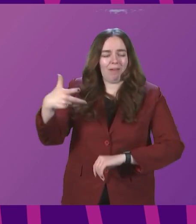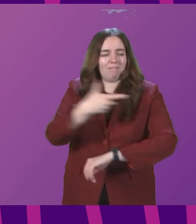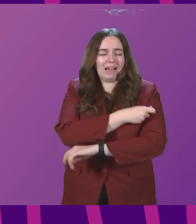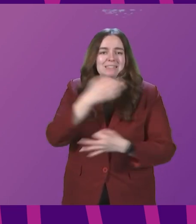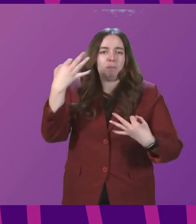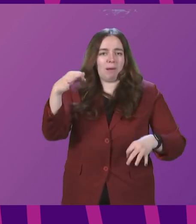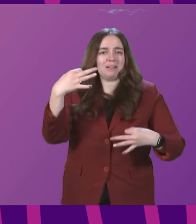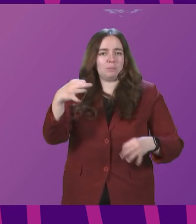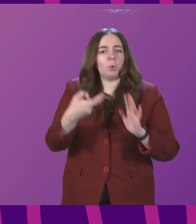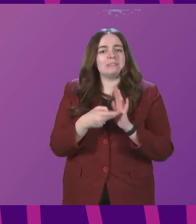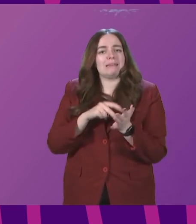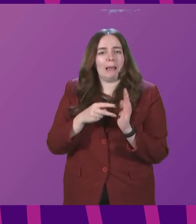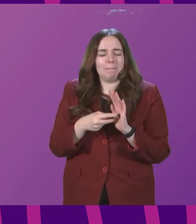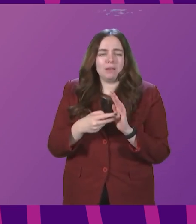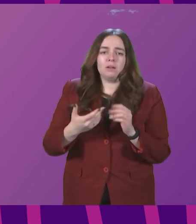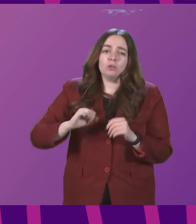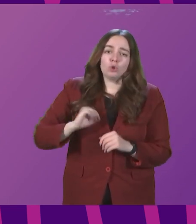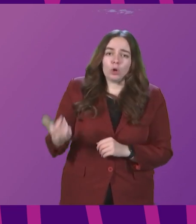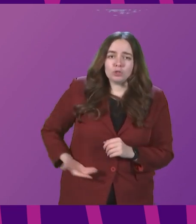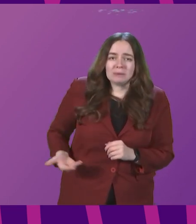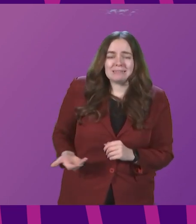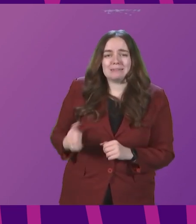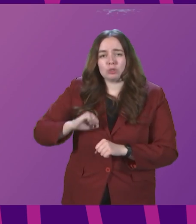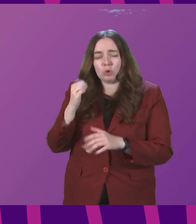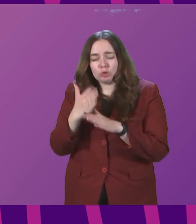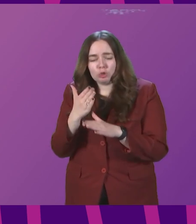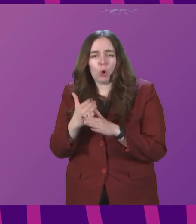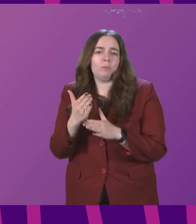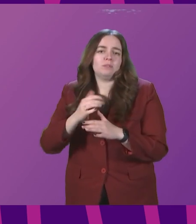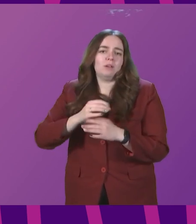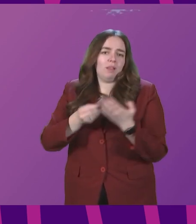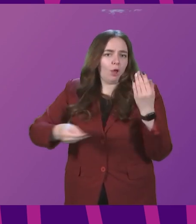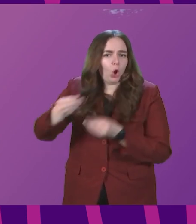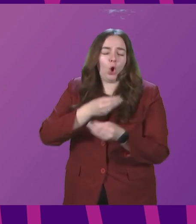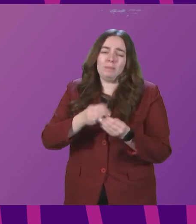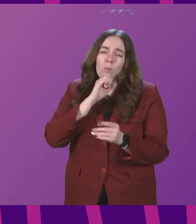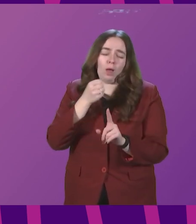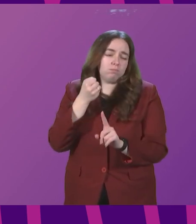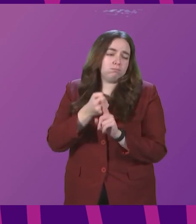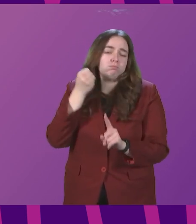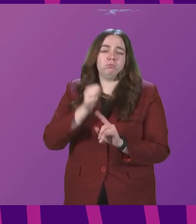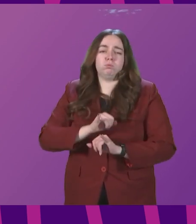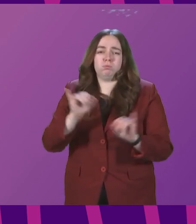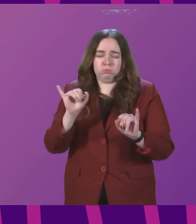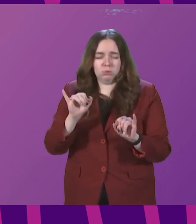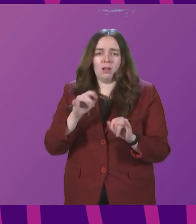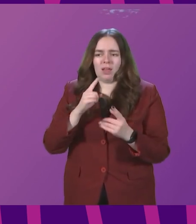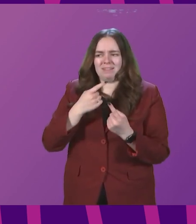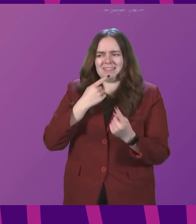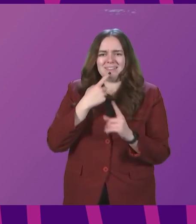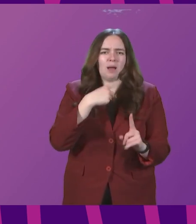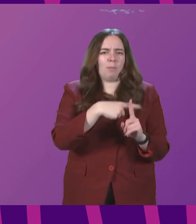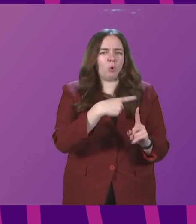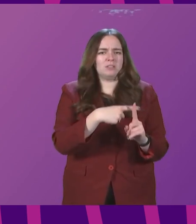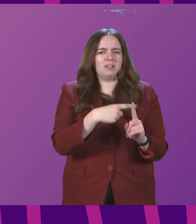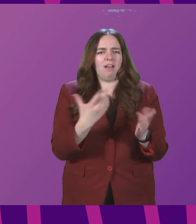scheme. Scottish businesses, Scottish jobs and our economy are set to be hit harder, even though the data is more positive.